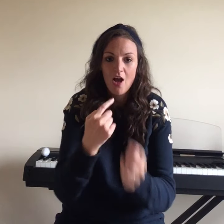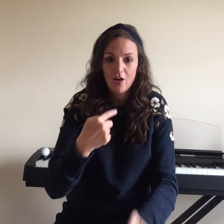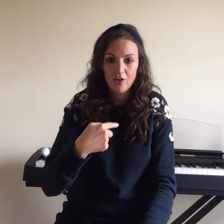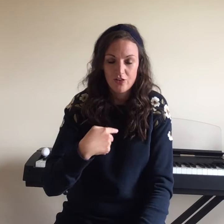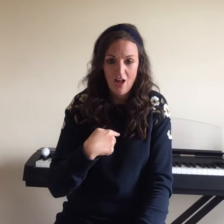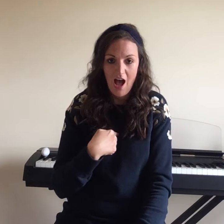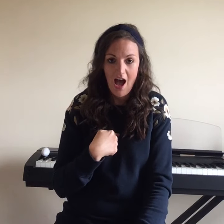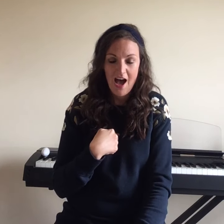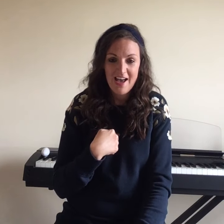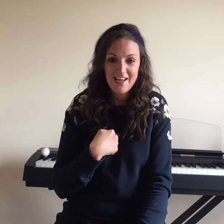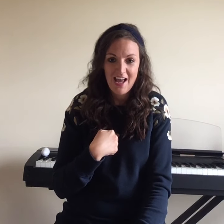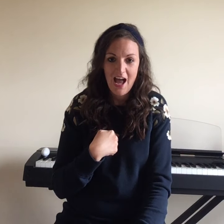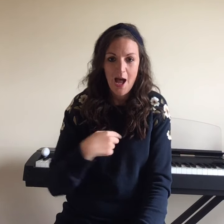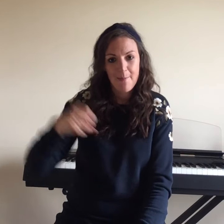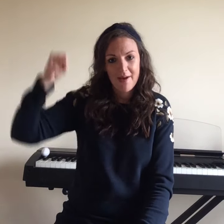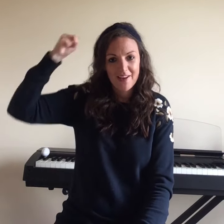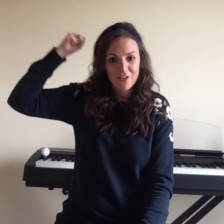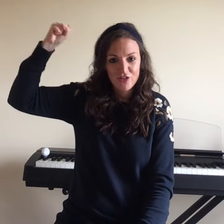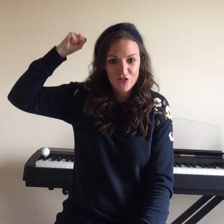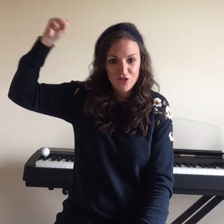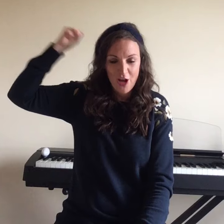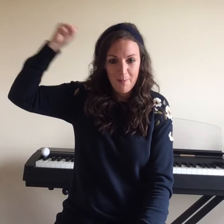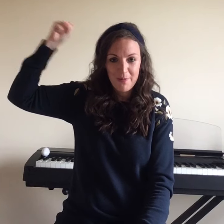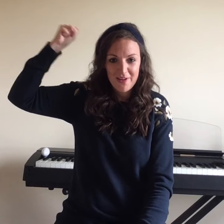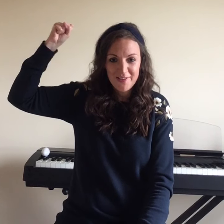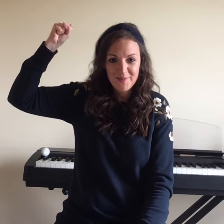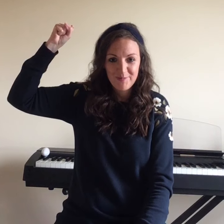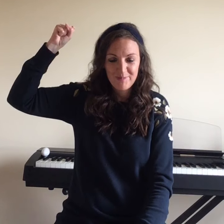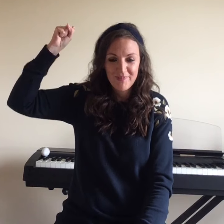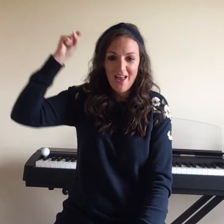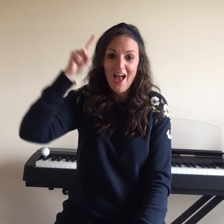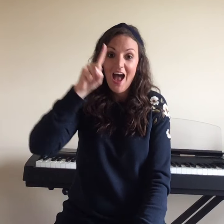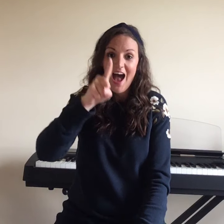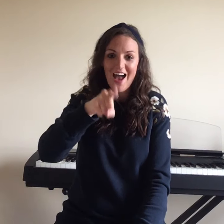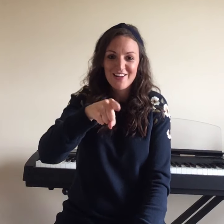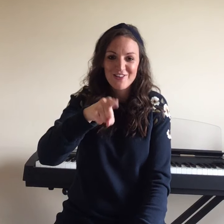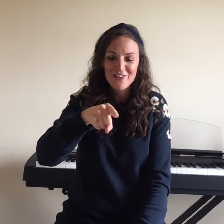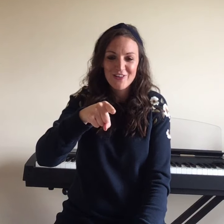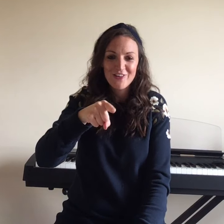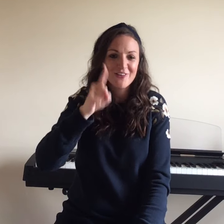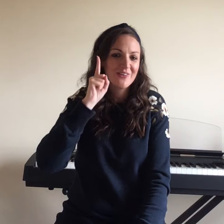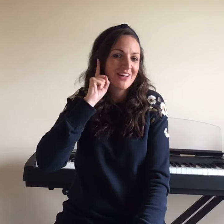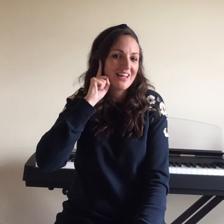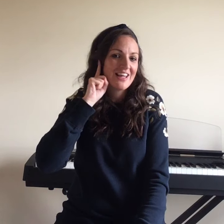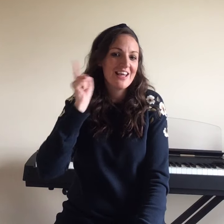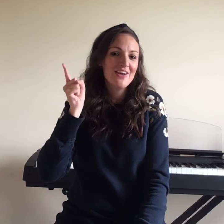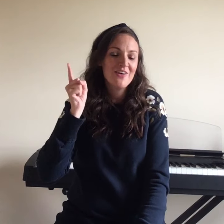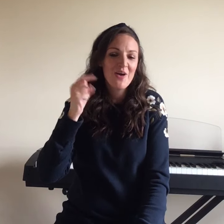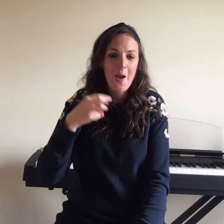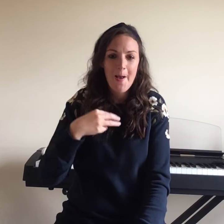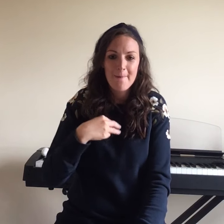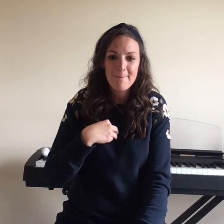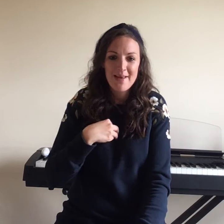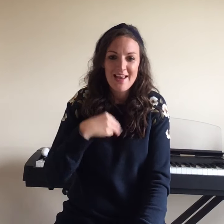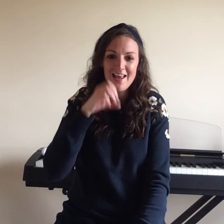Because I am a champion. And you're gonna hear me